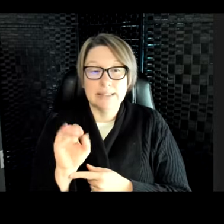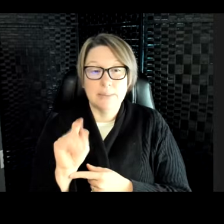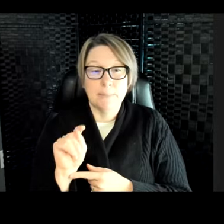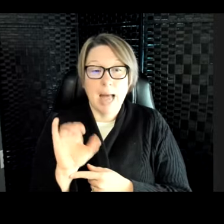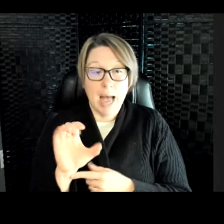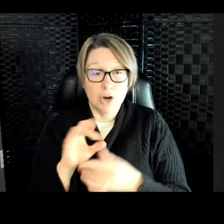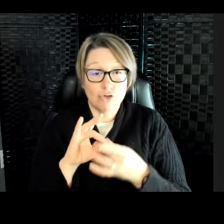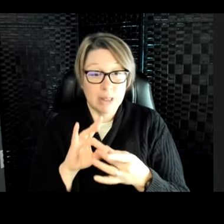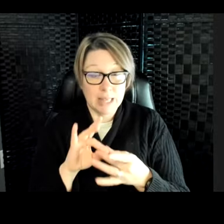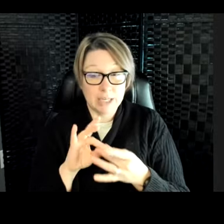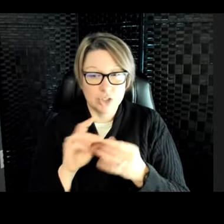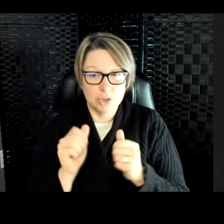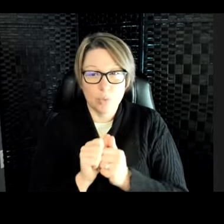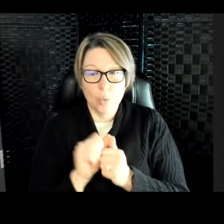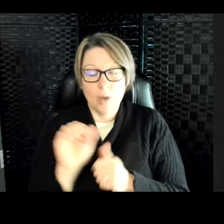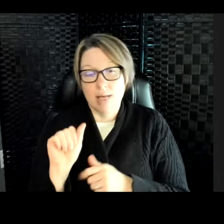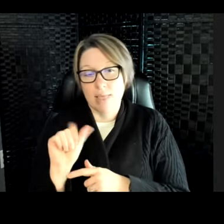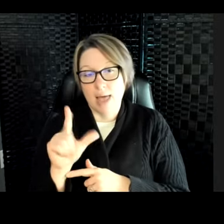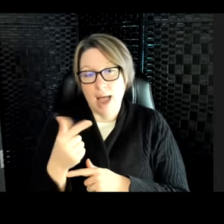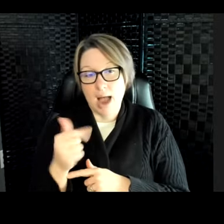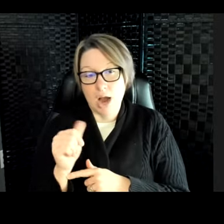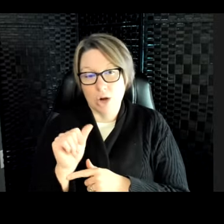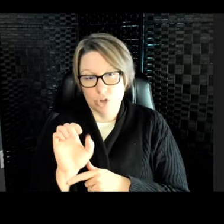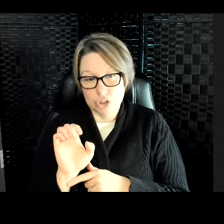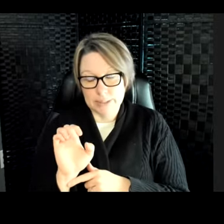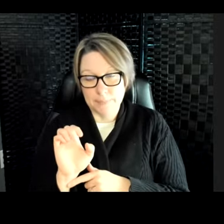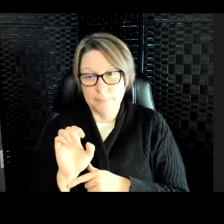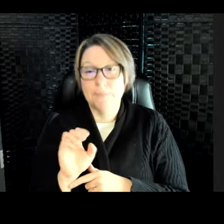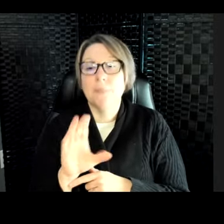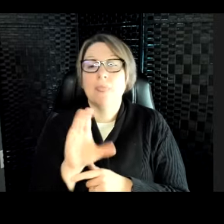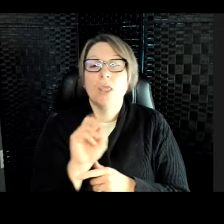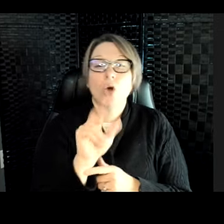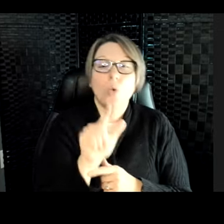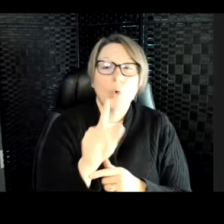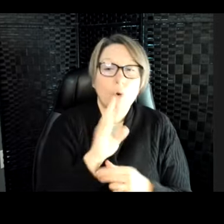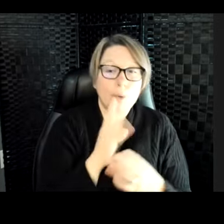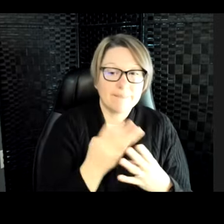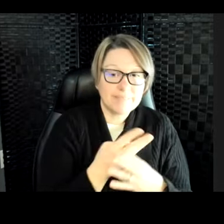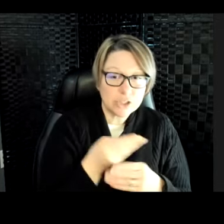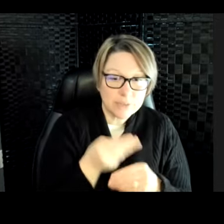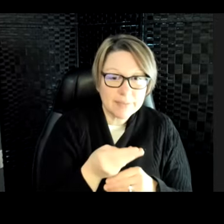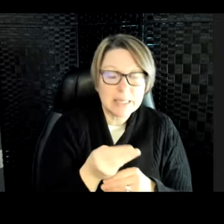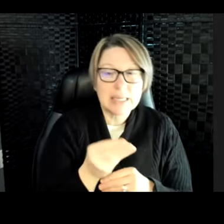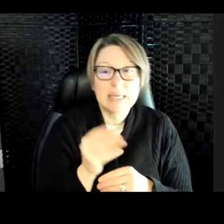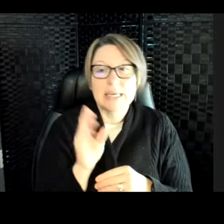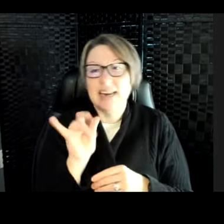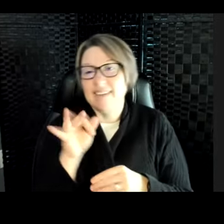tiny algae. So coral will filter feed. So they will eat things that are in the water that are very small.